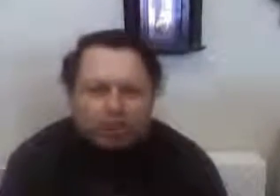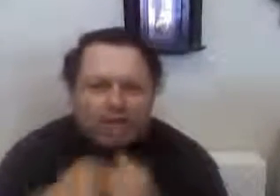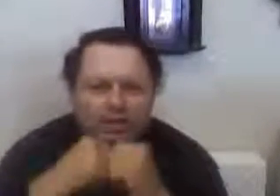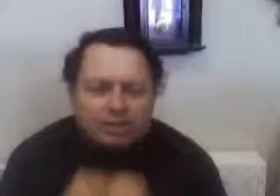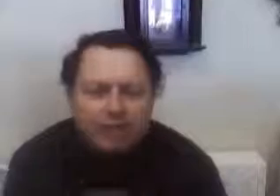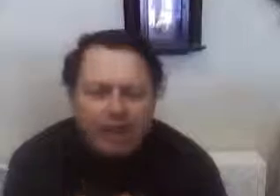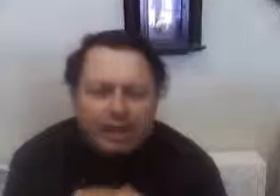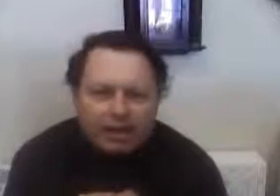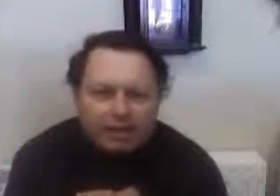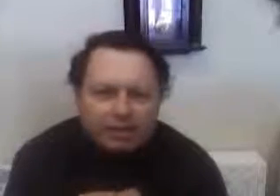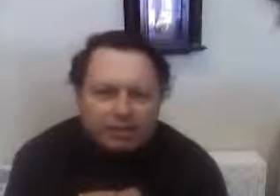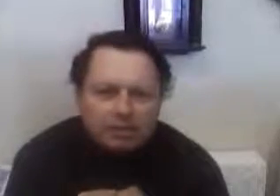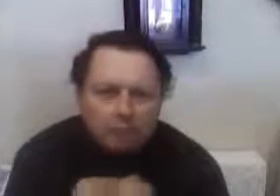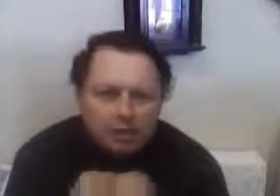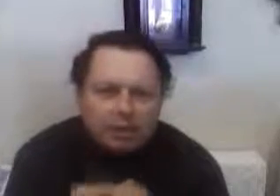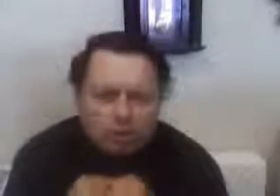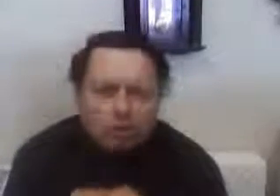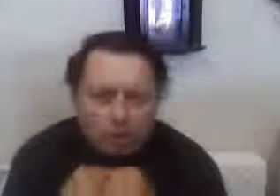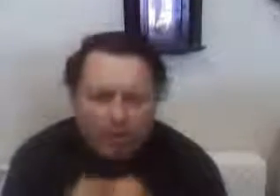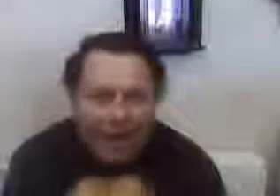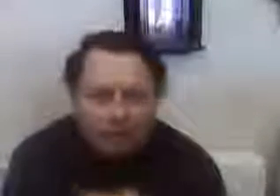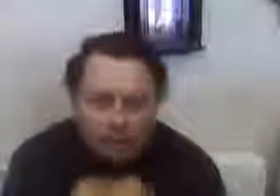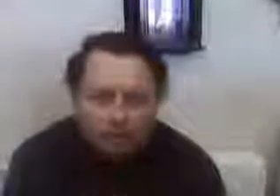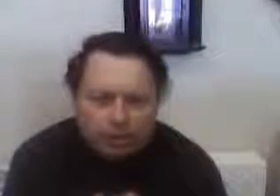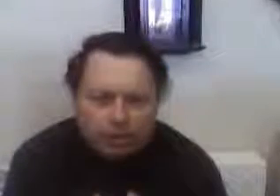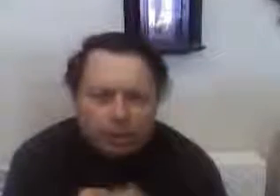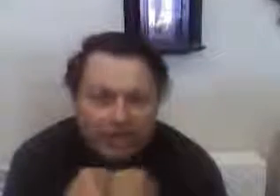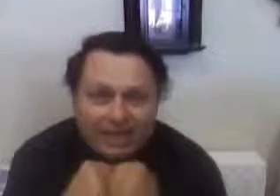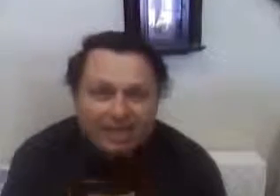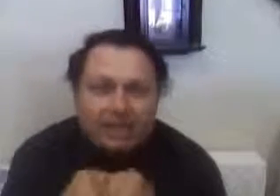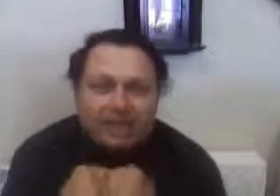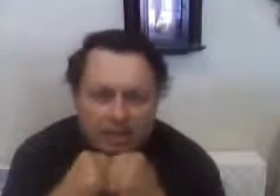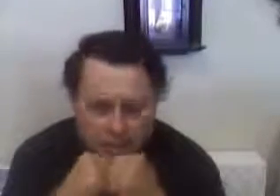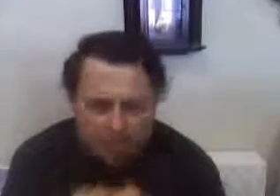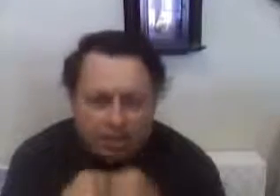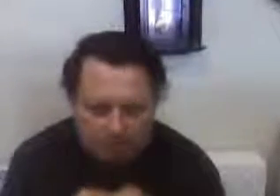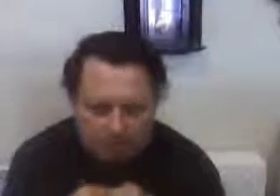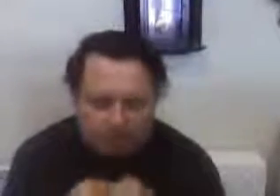society. We can do it without unions. We need the unions.